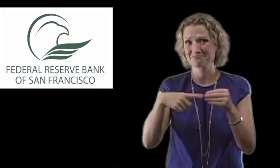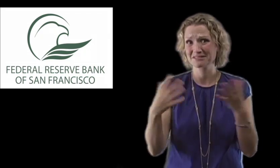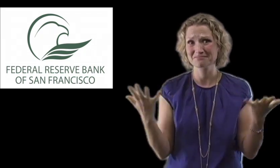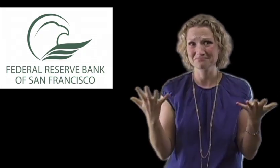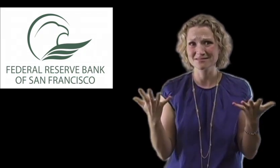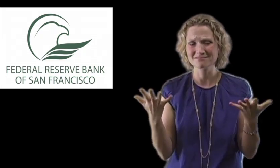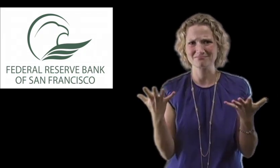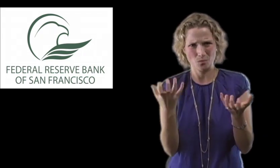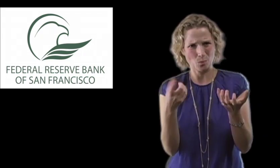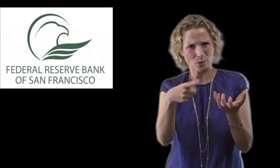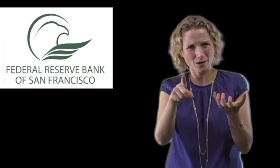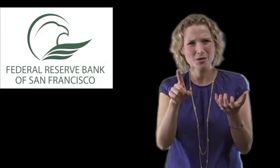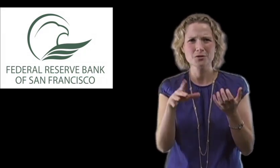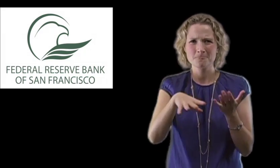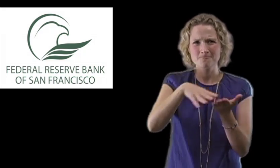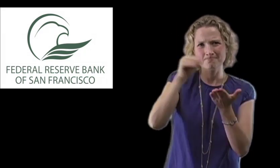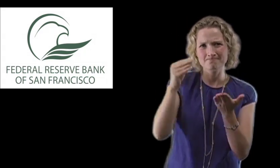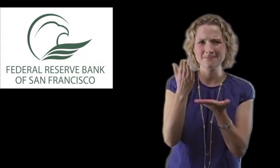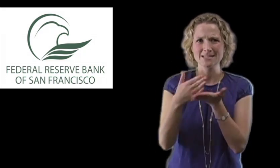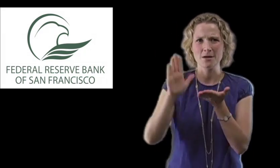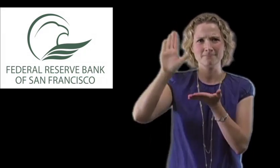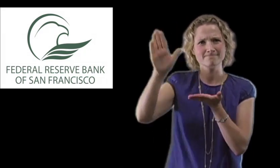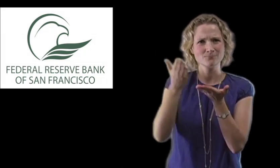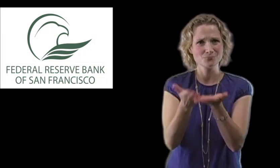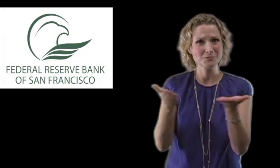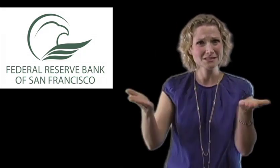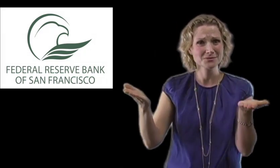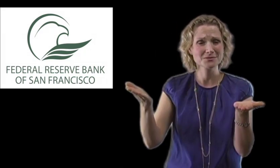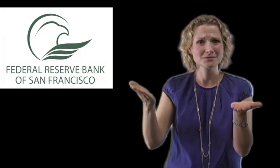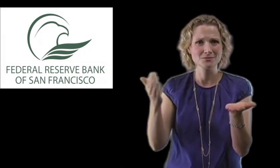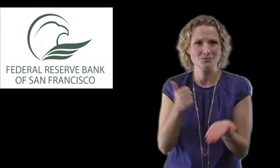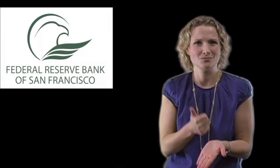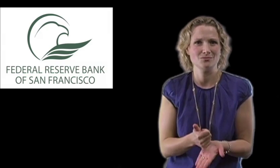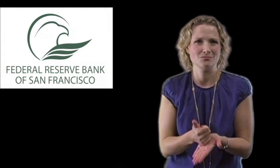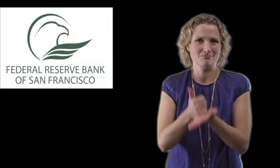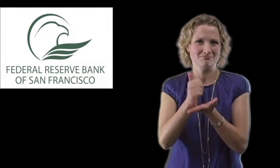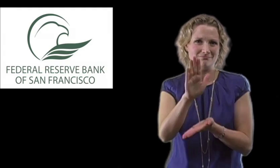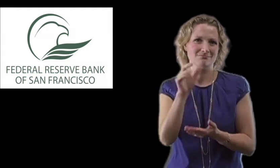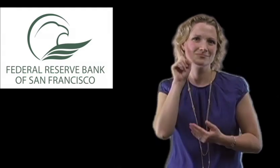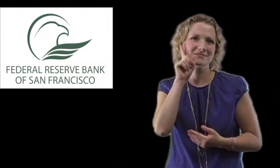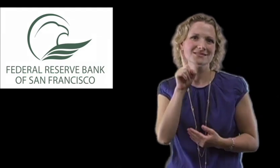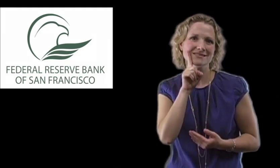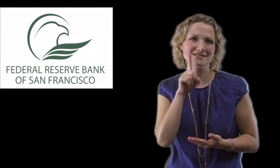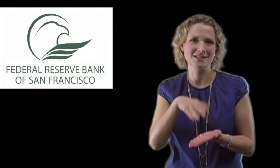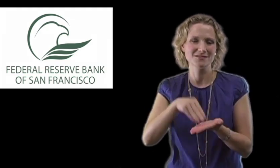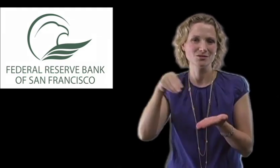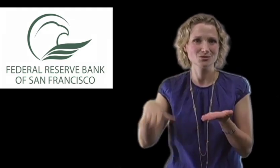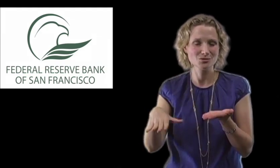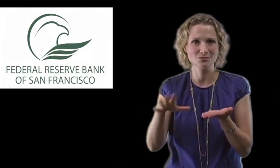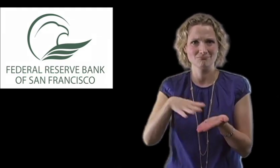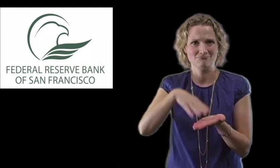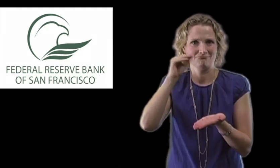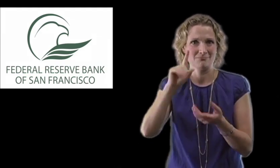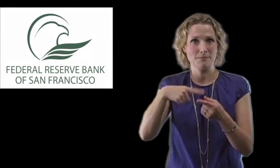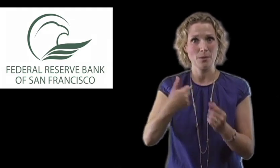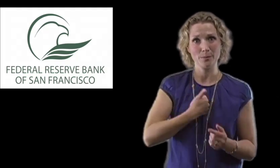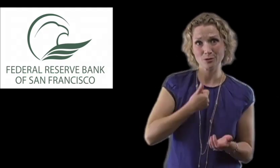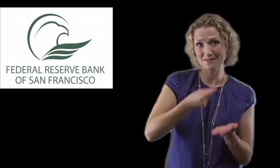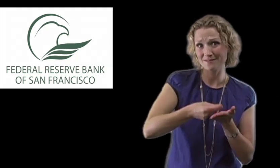Today's webinar will introduce you to a lot of their resources that will aid you in